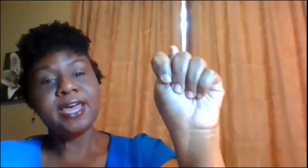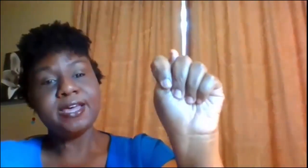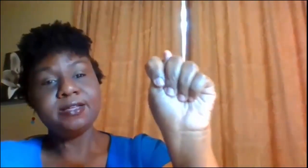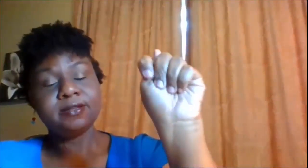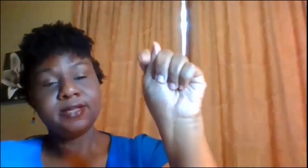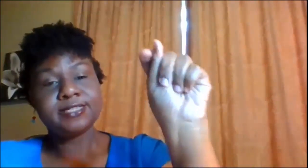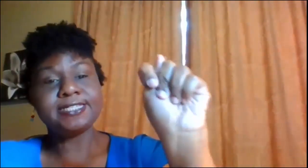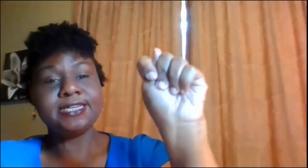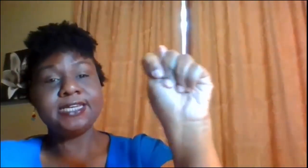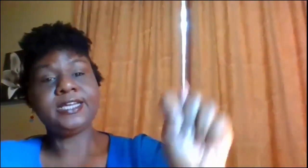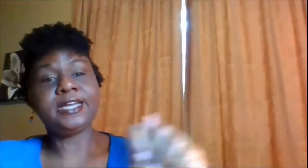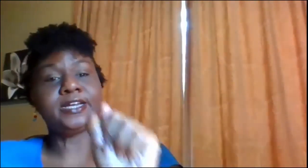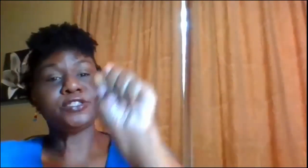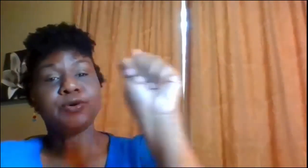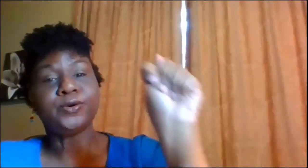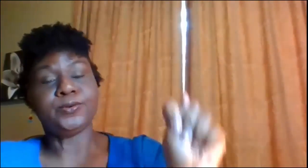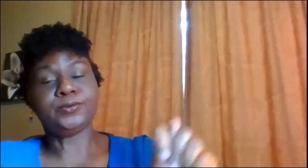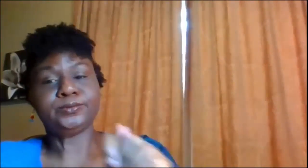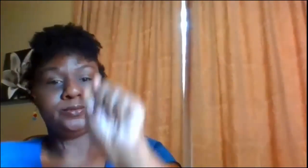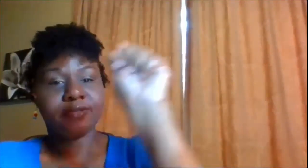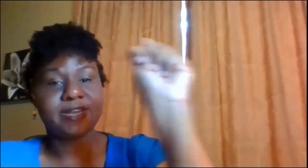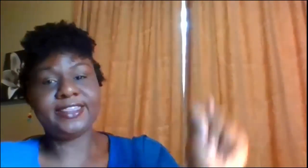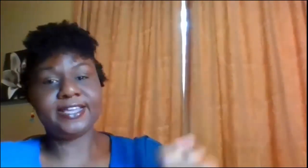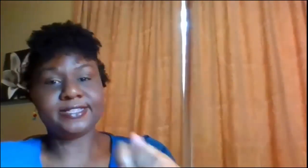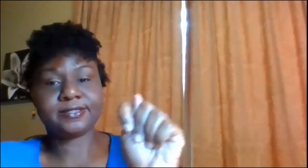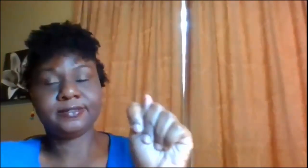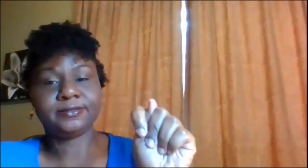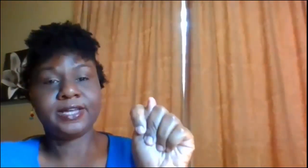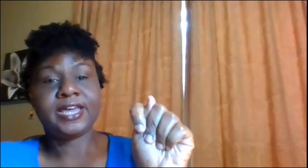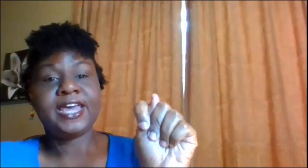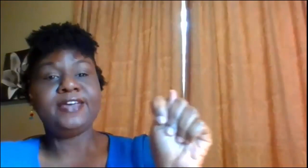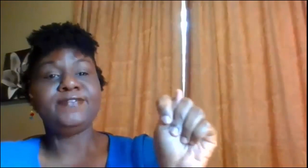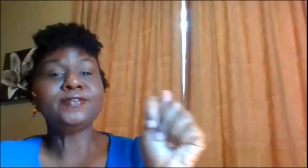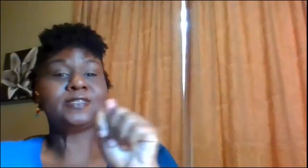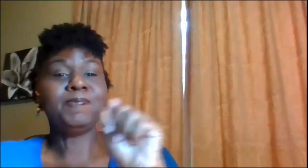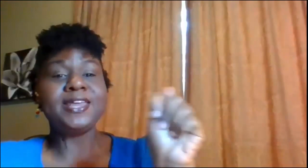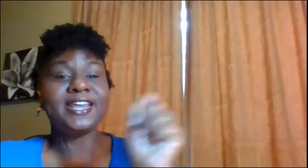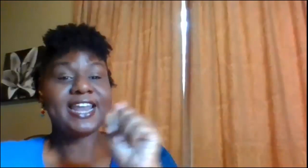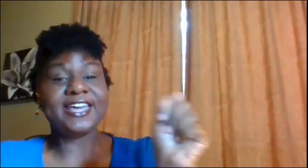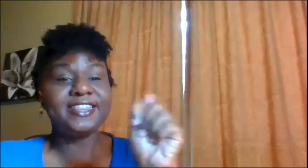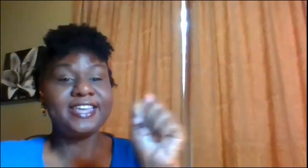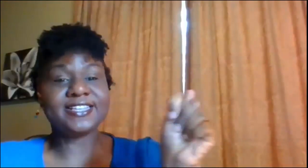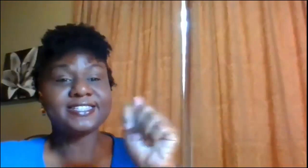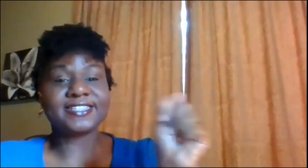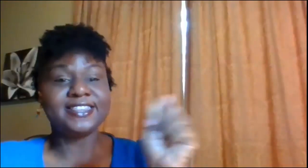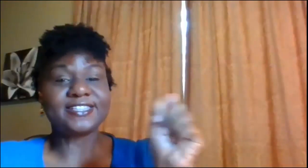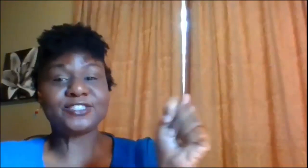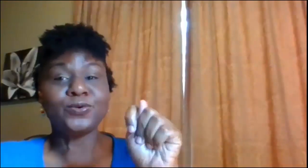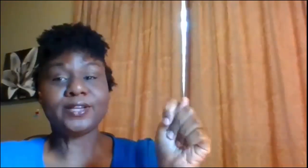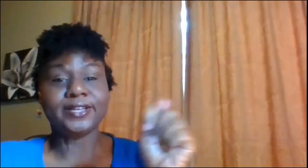is a T in a circle like this if you spin it like this that's toilet